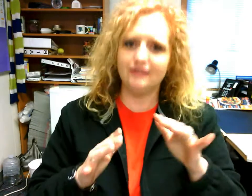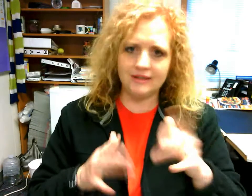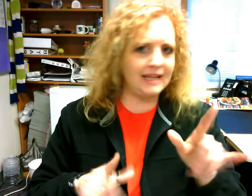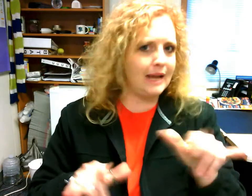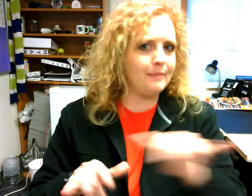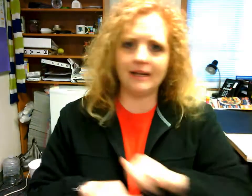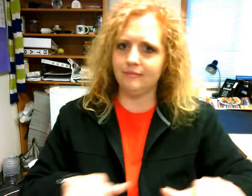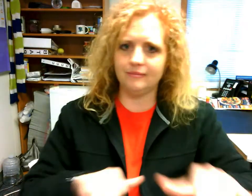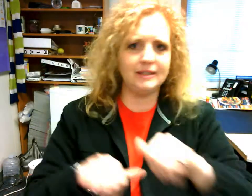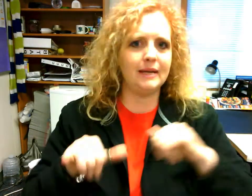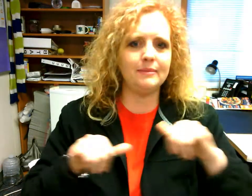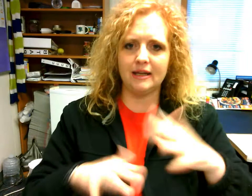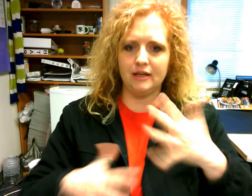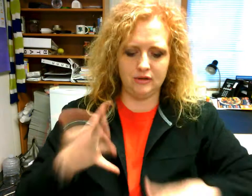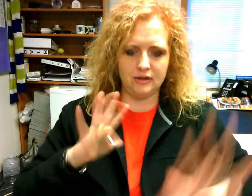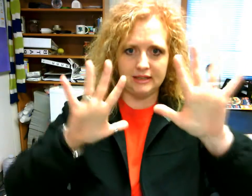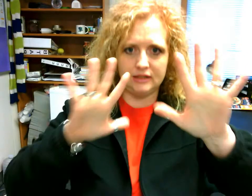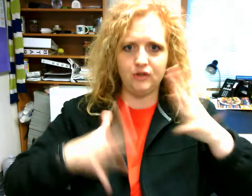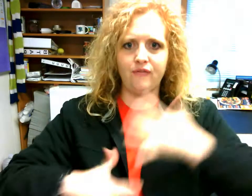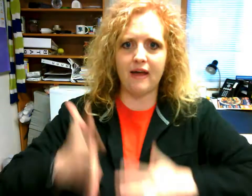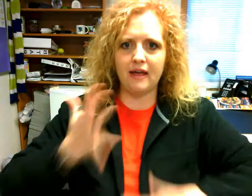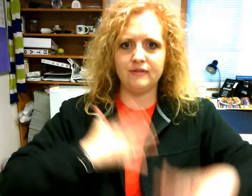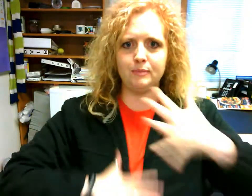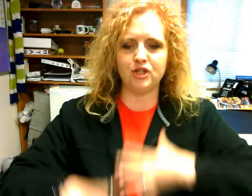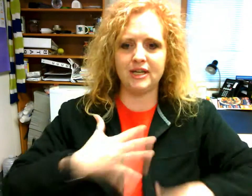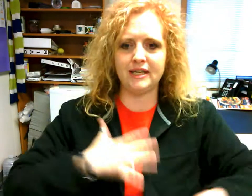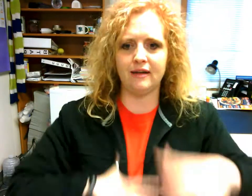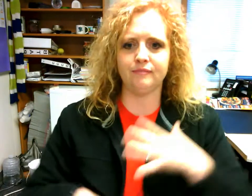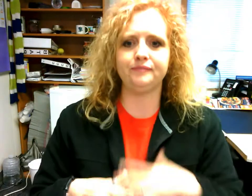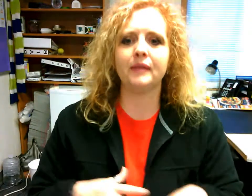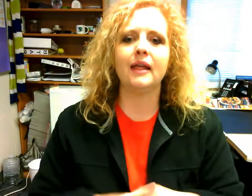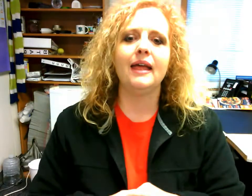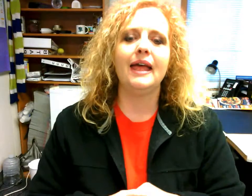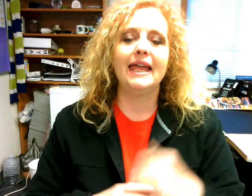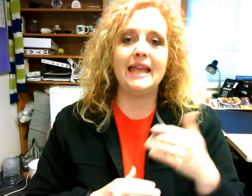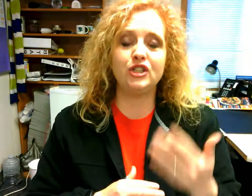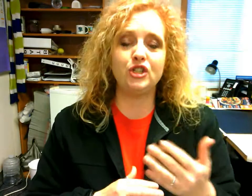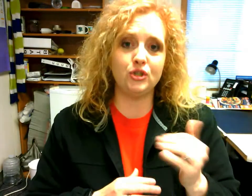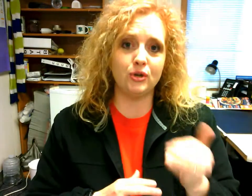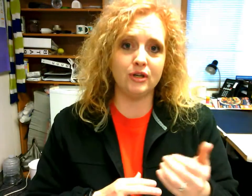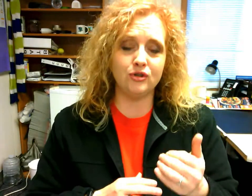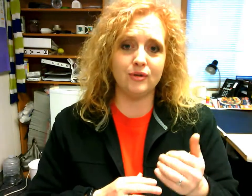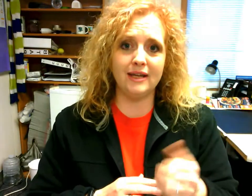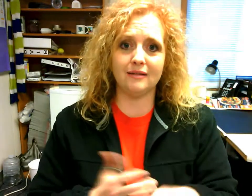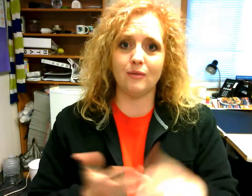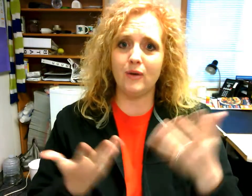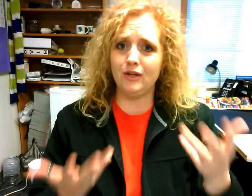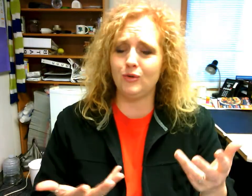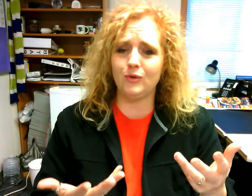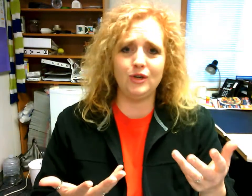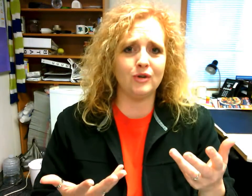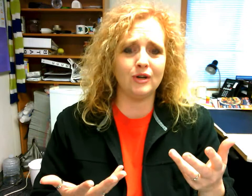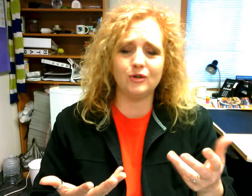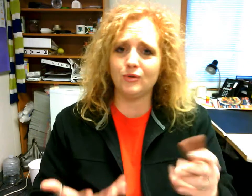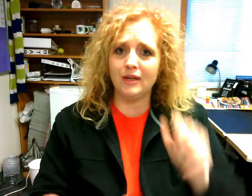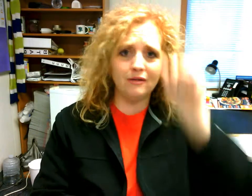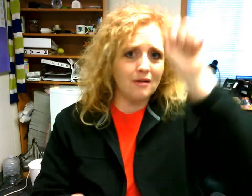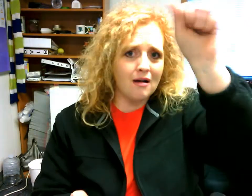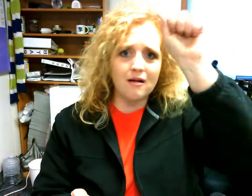same sign same sign it's two fives brushing down next is trick-or-treat what do you do when you trick-or-treat you knock on